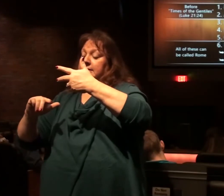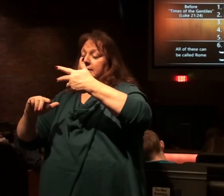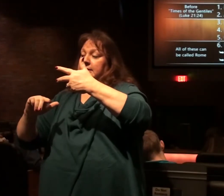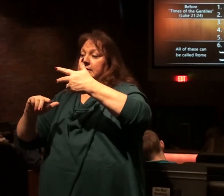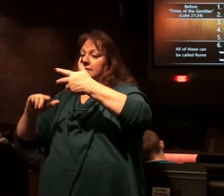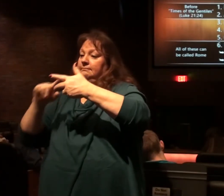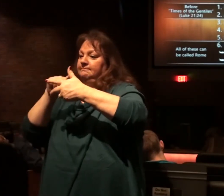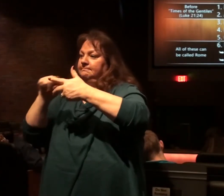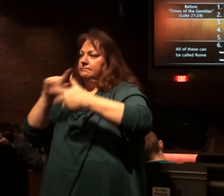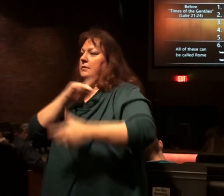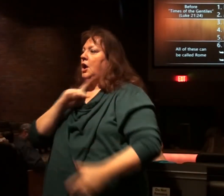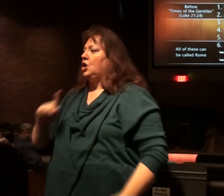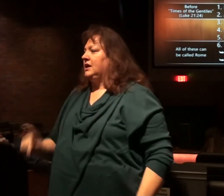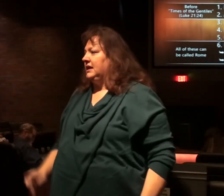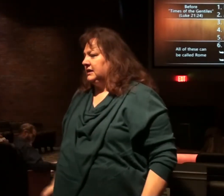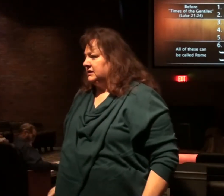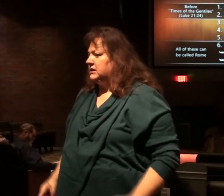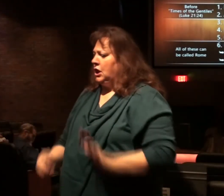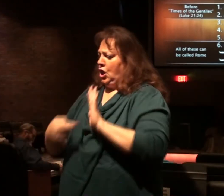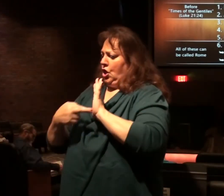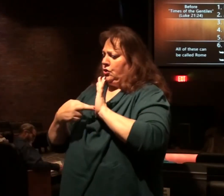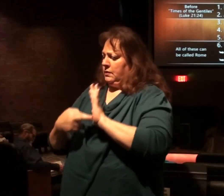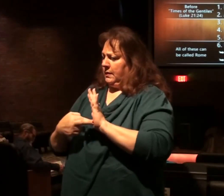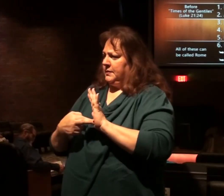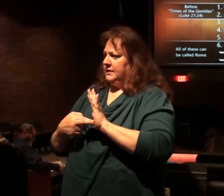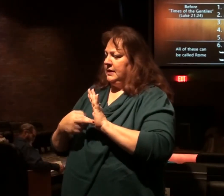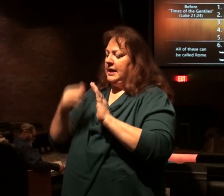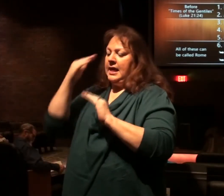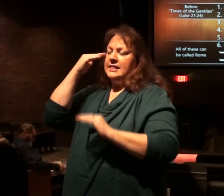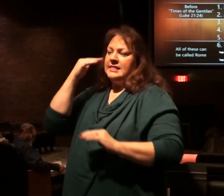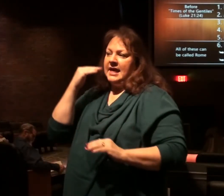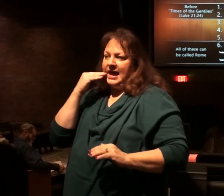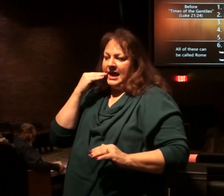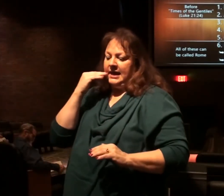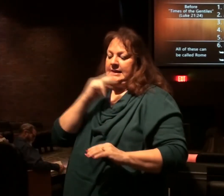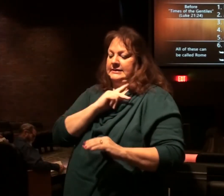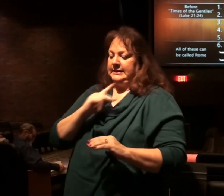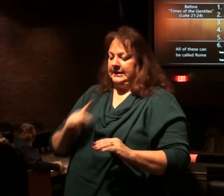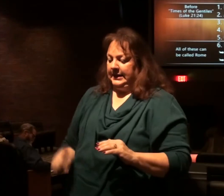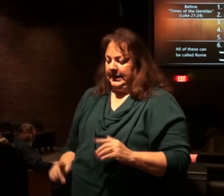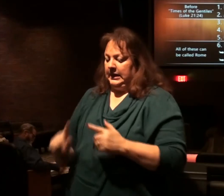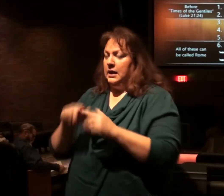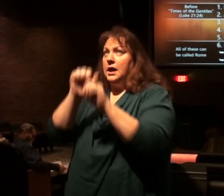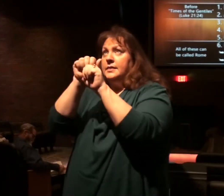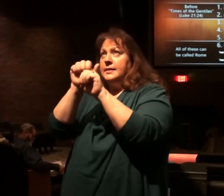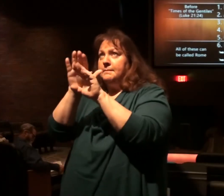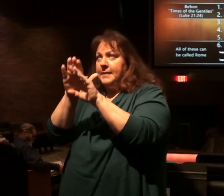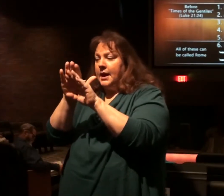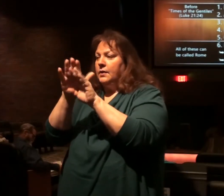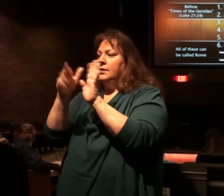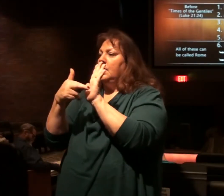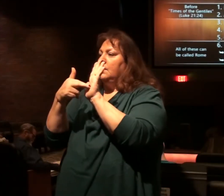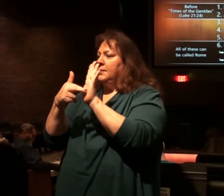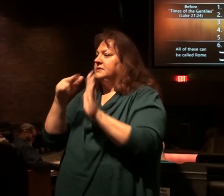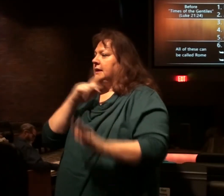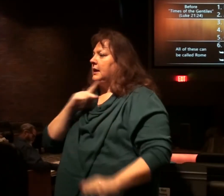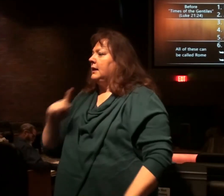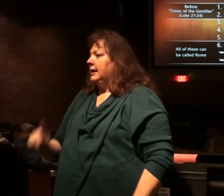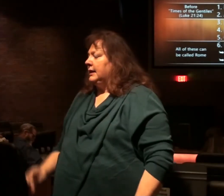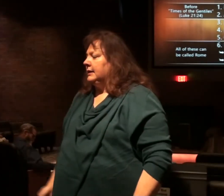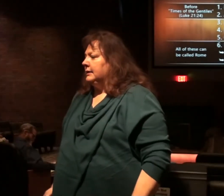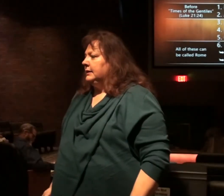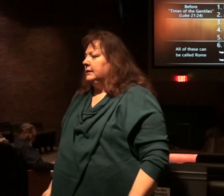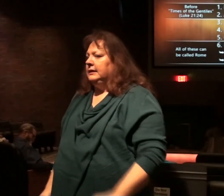are kings. They represent the same thing. The heads represent a king or a kingdom. The mountains represent a king or a kingdom.